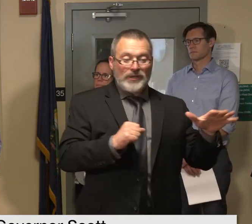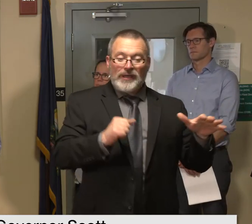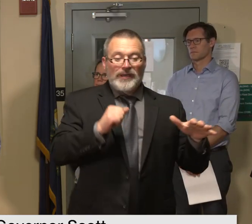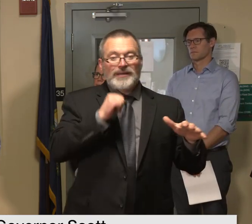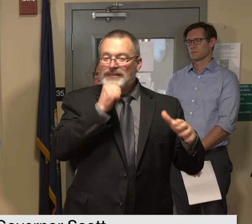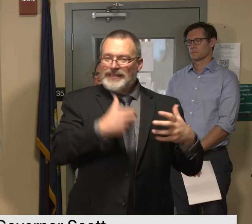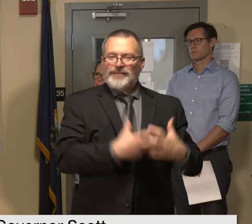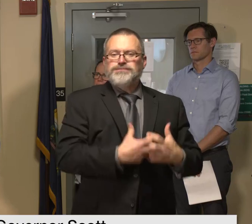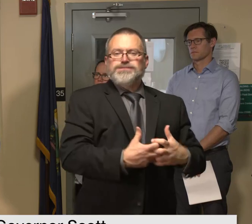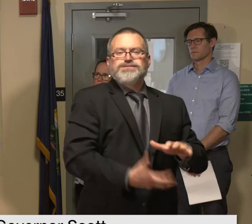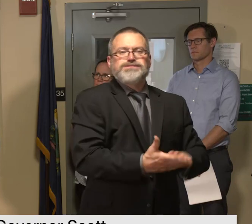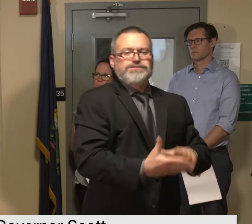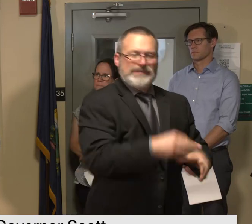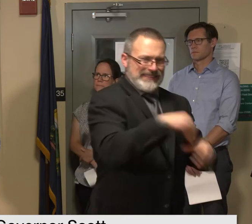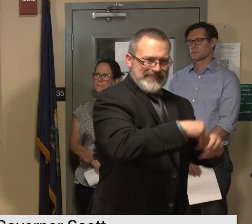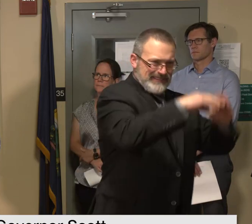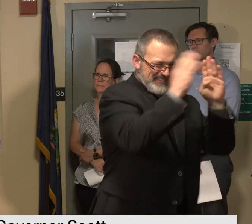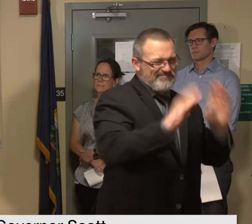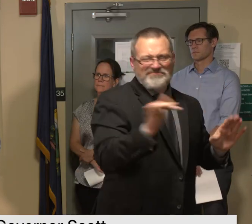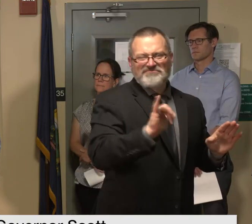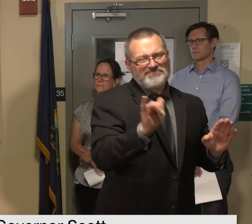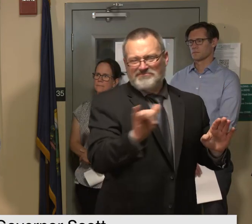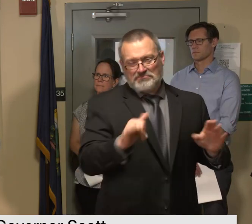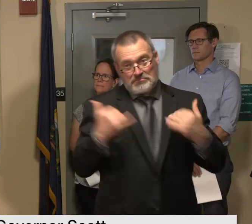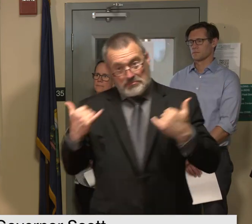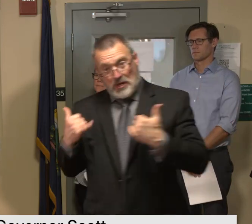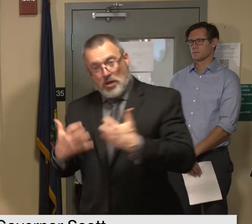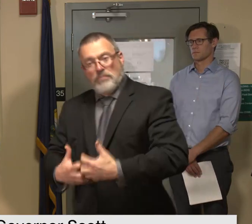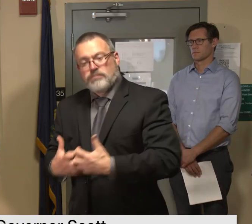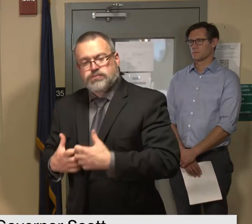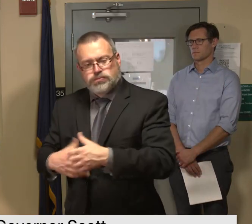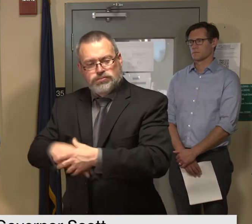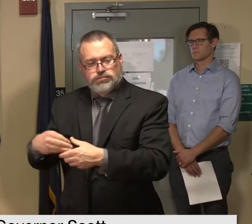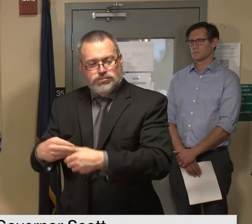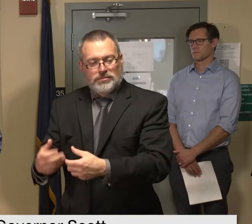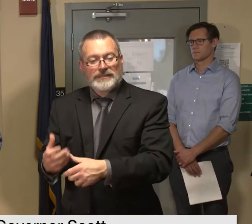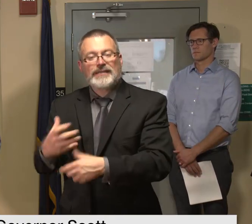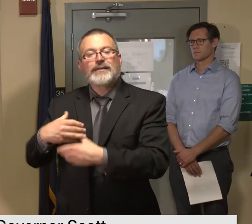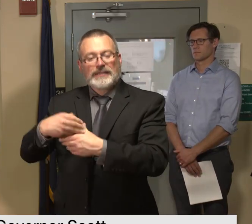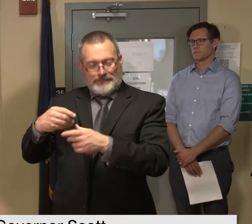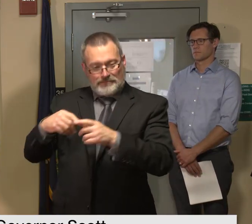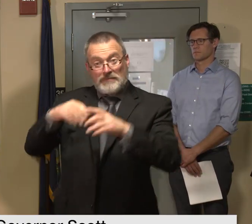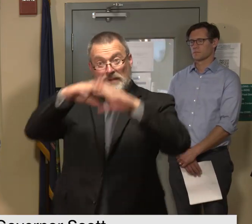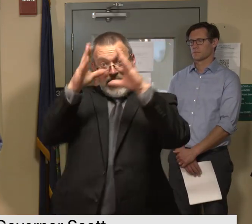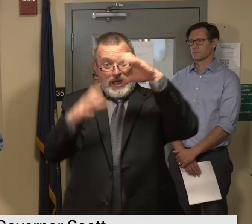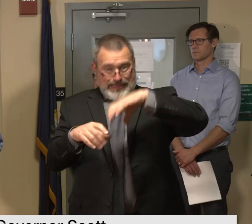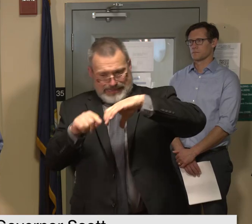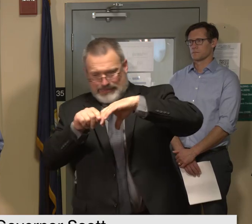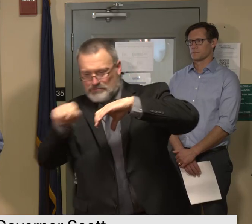home basement or garage or less than 20 feet from any window door or vent